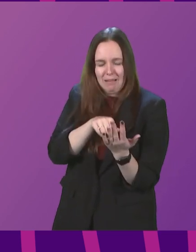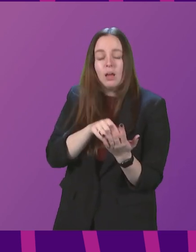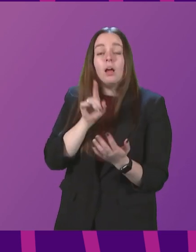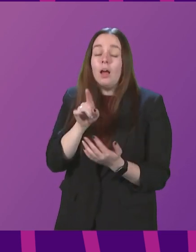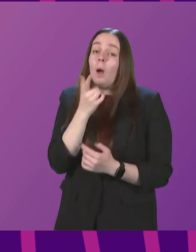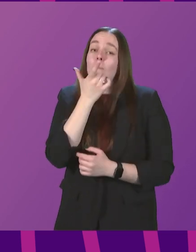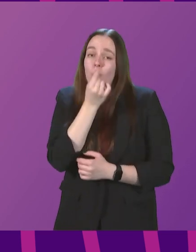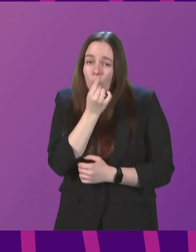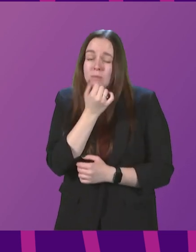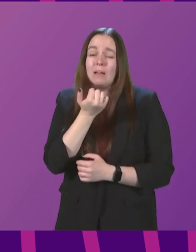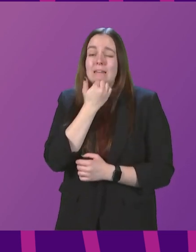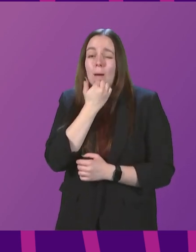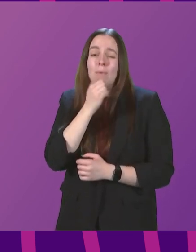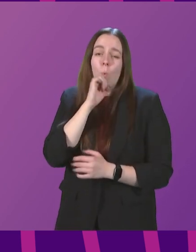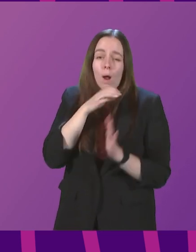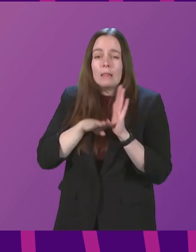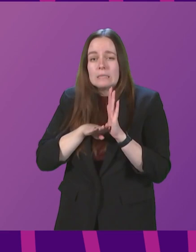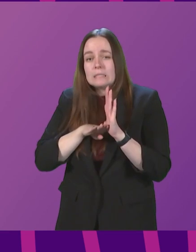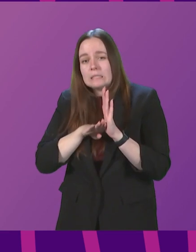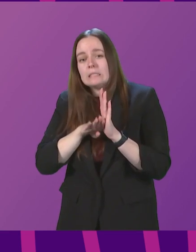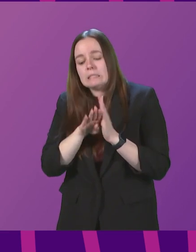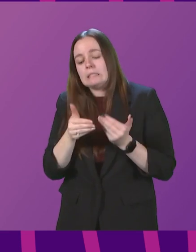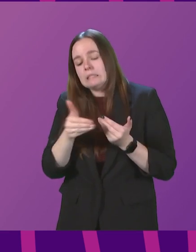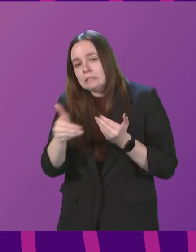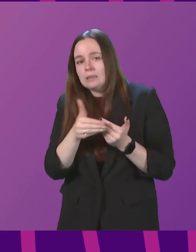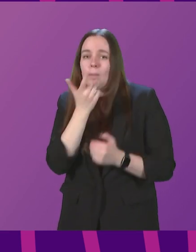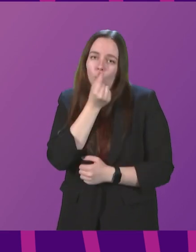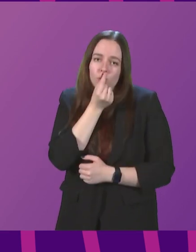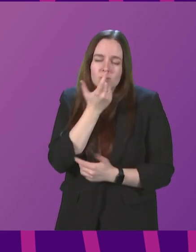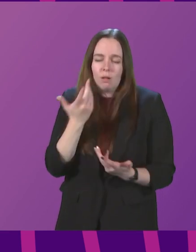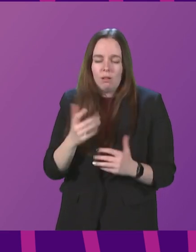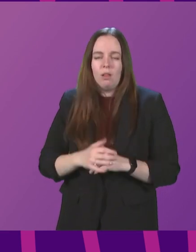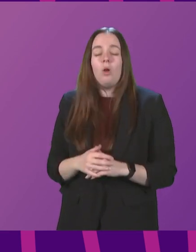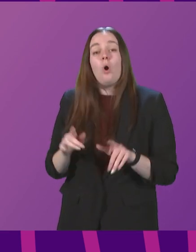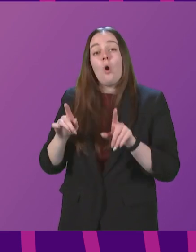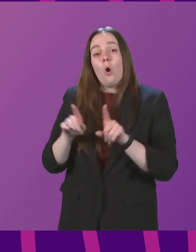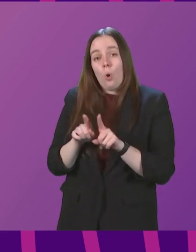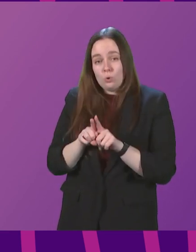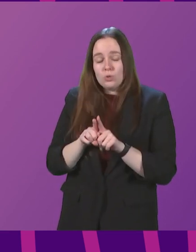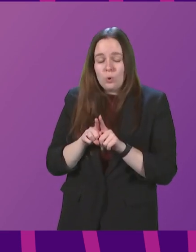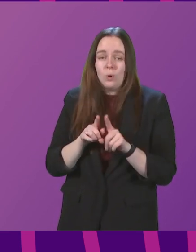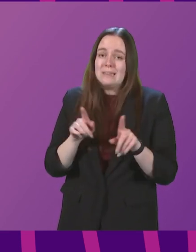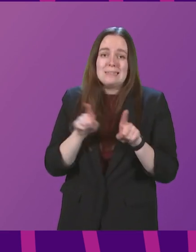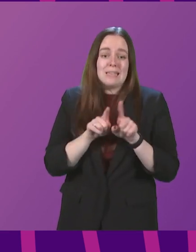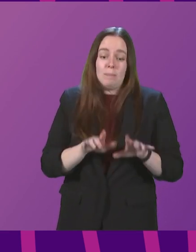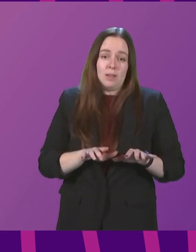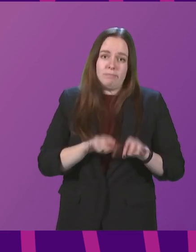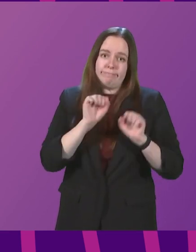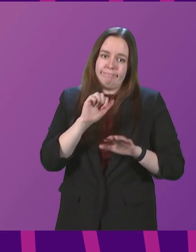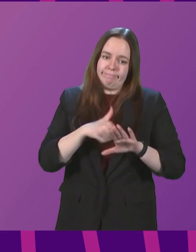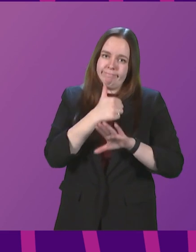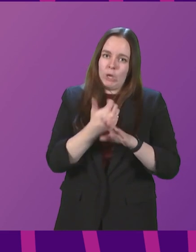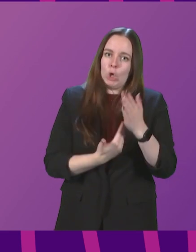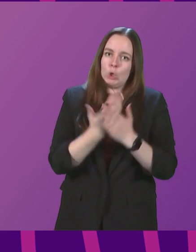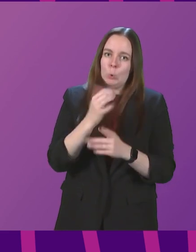that we will see case numbers tick up again in the next couple of weeks. Also, just as the introduction of some protective measures